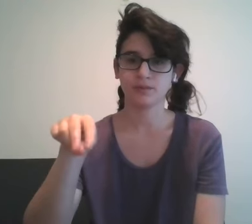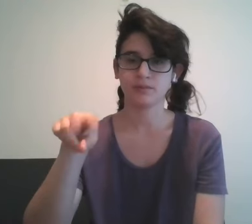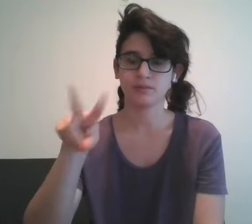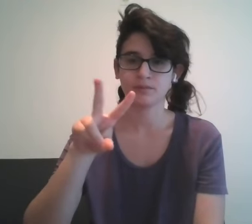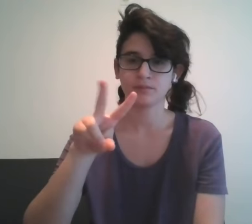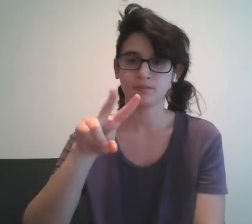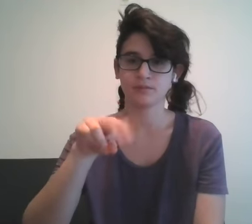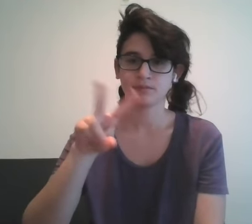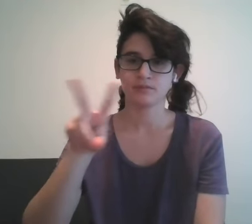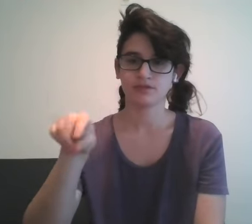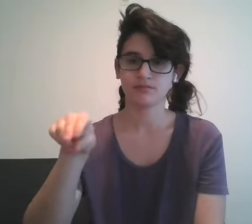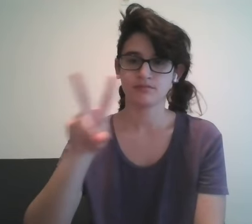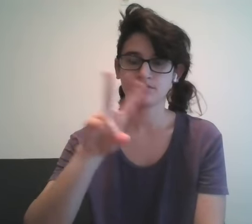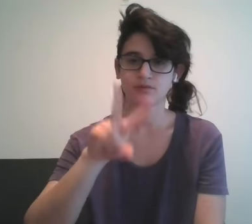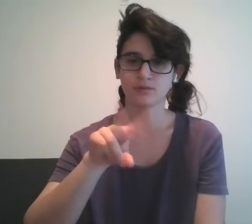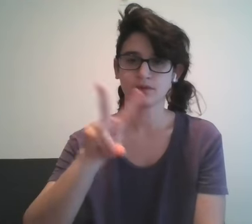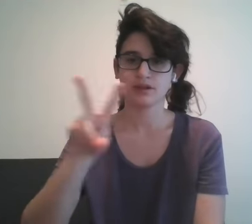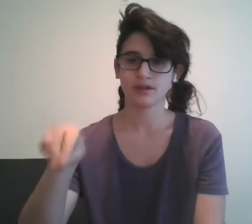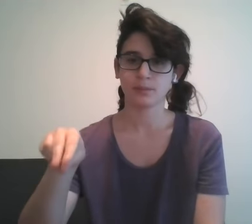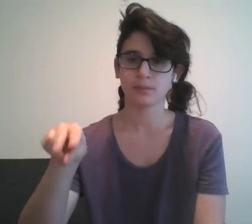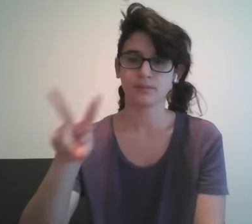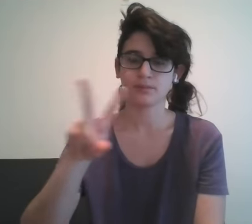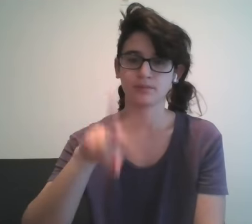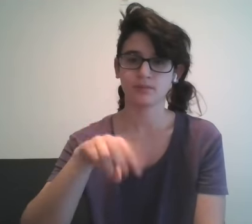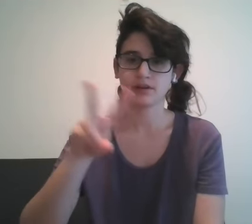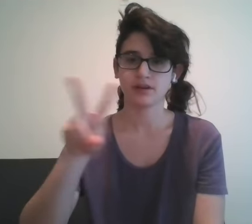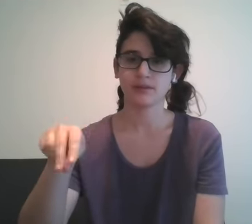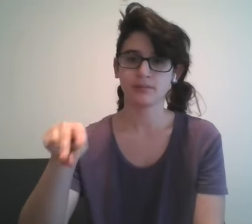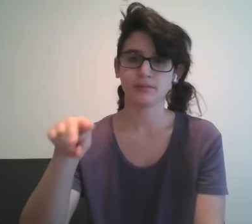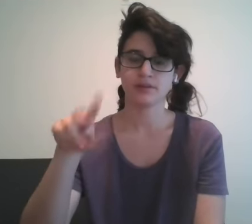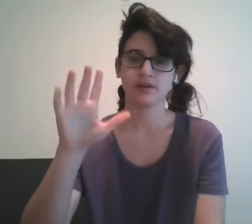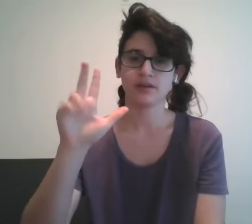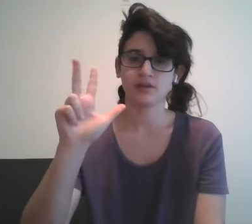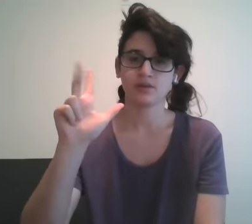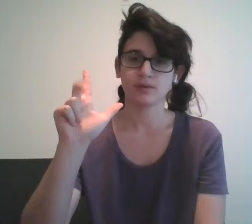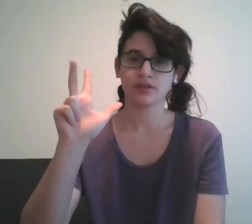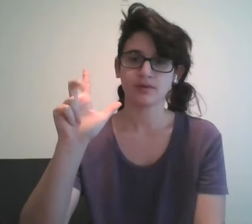22 23